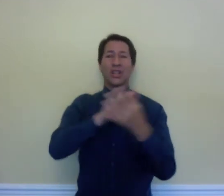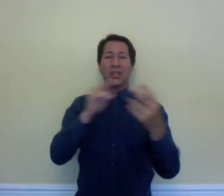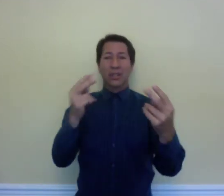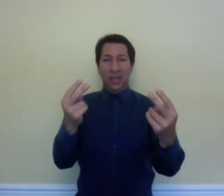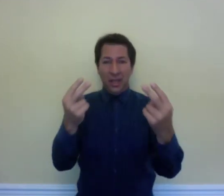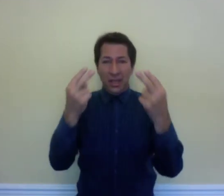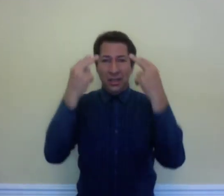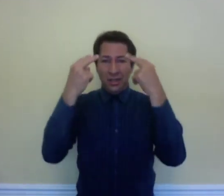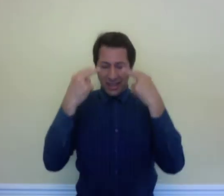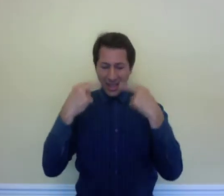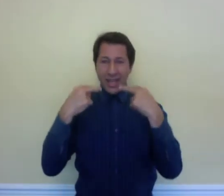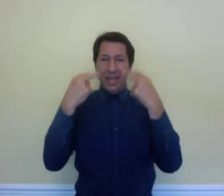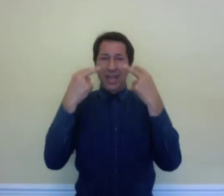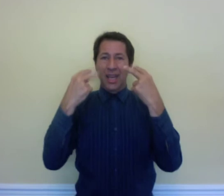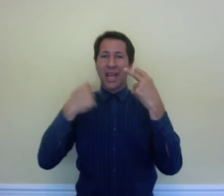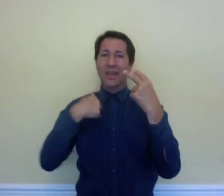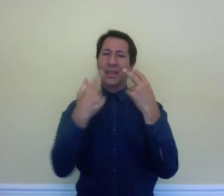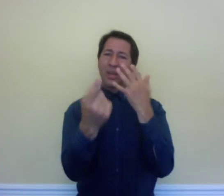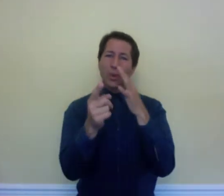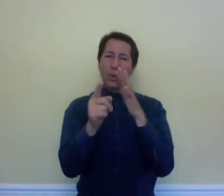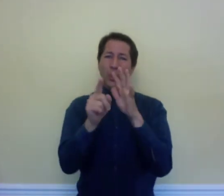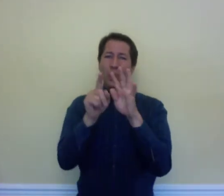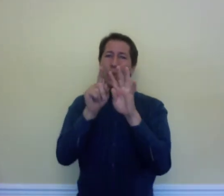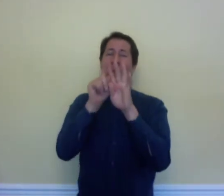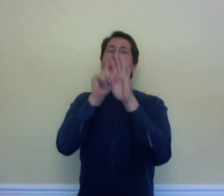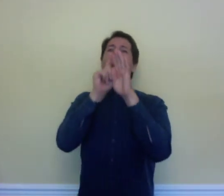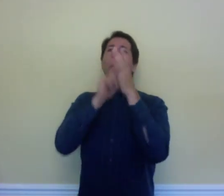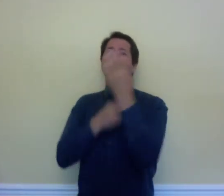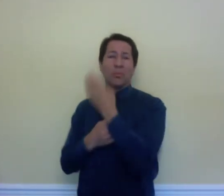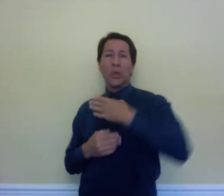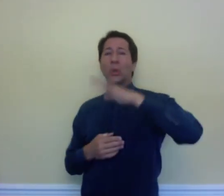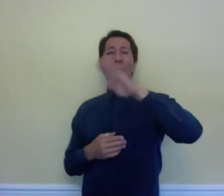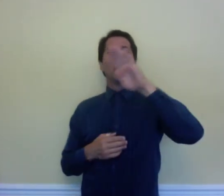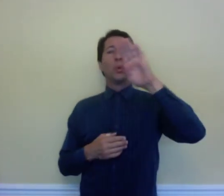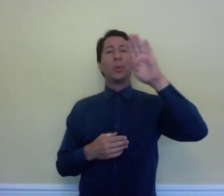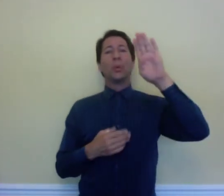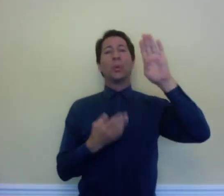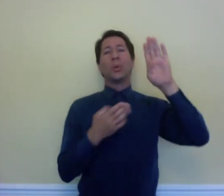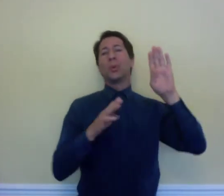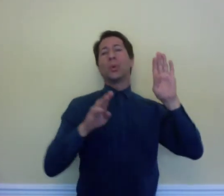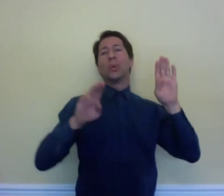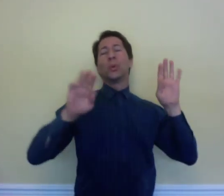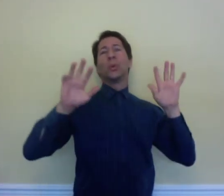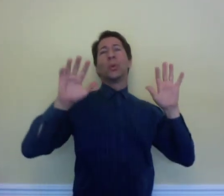Can't you see that I'm waiting to tell you bit